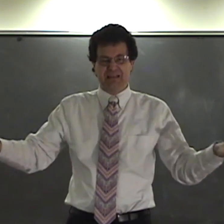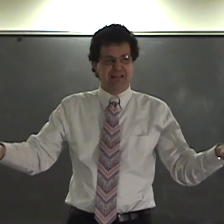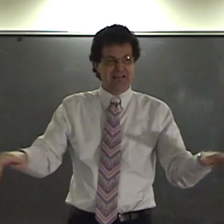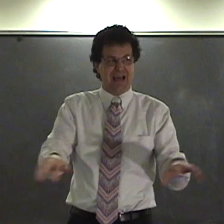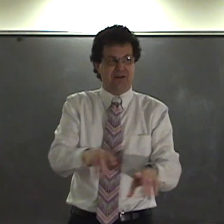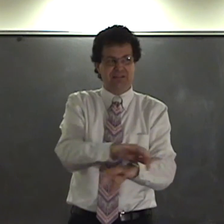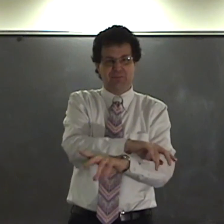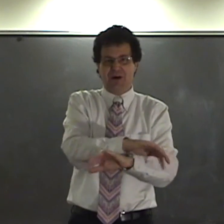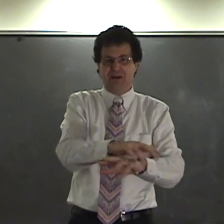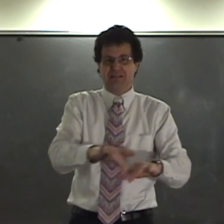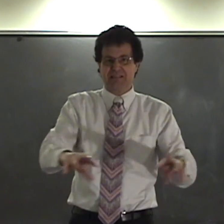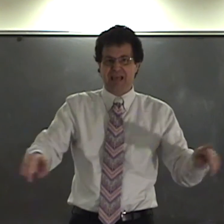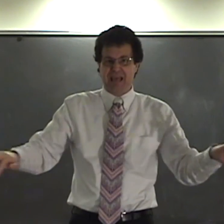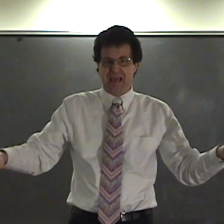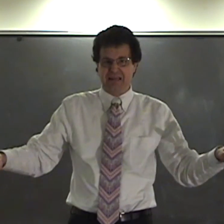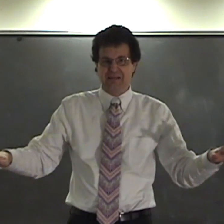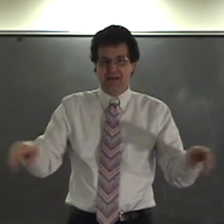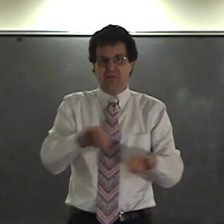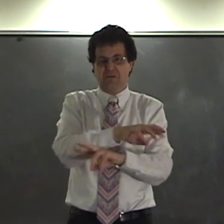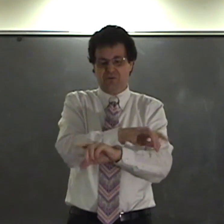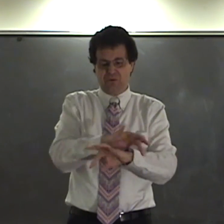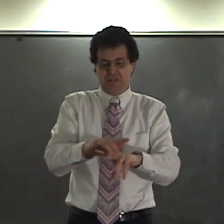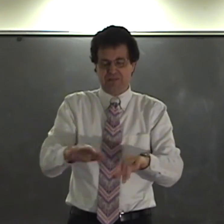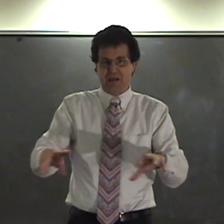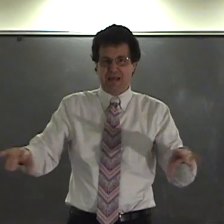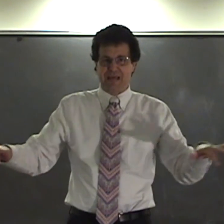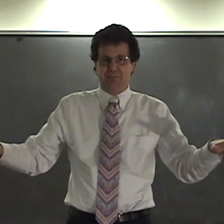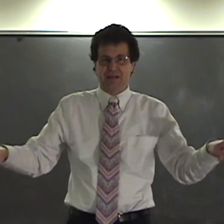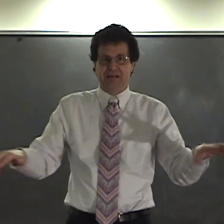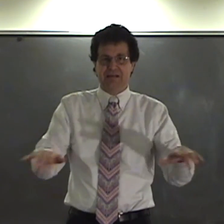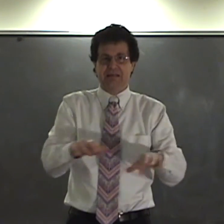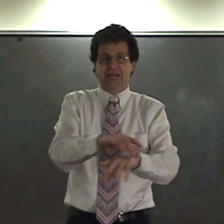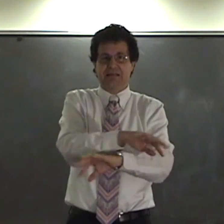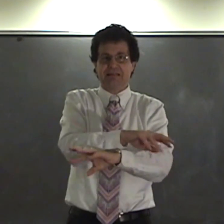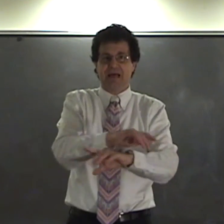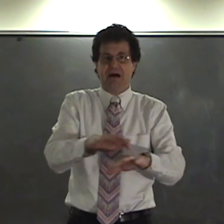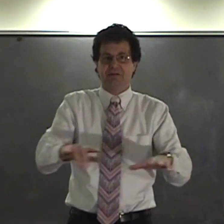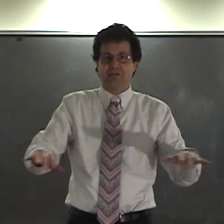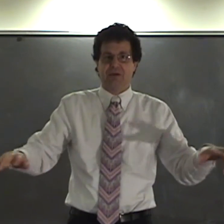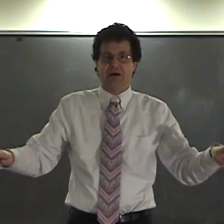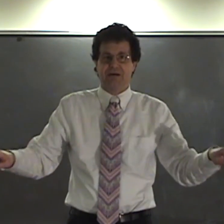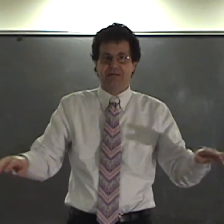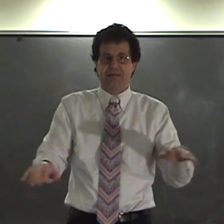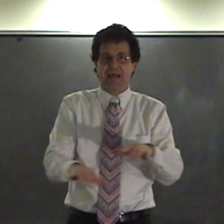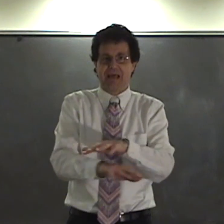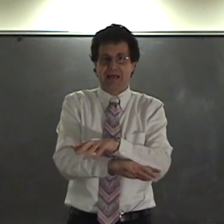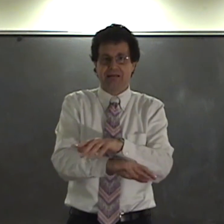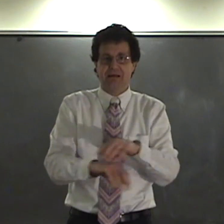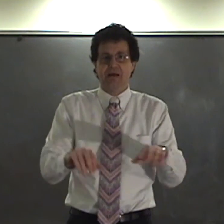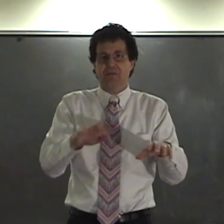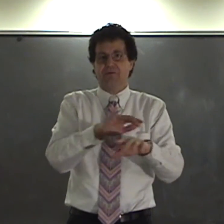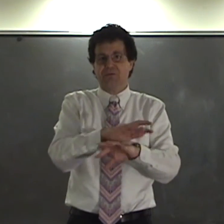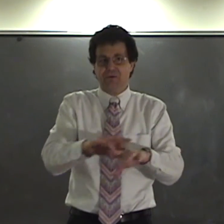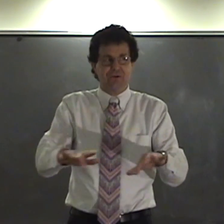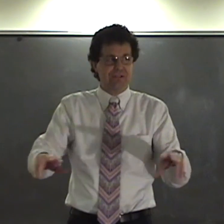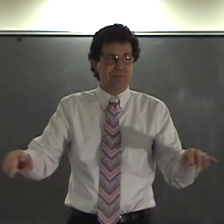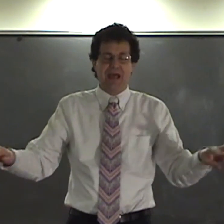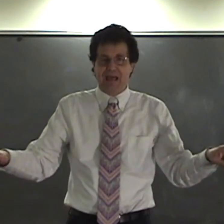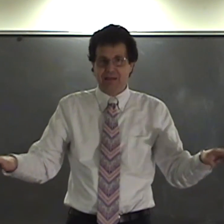his house upon a rock, the wise man built his house upon a rock, sand, the foolish man